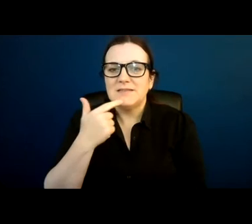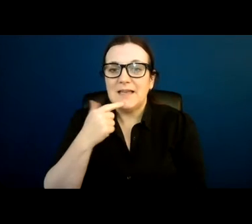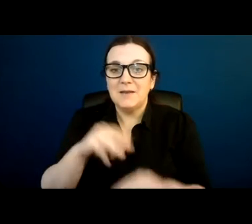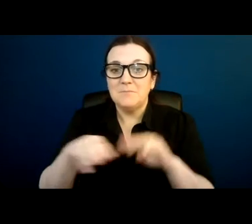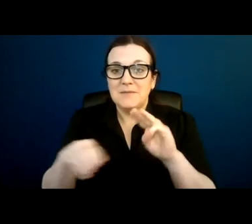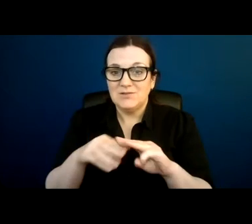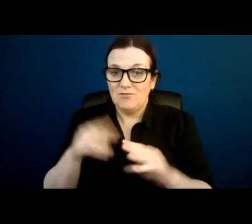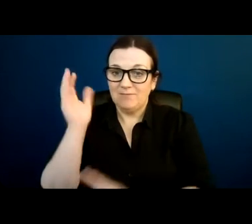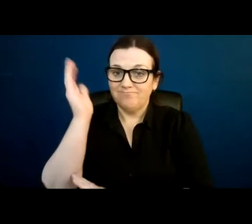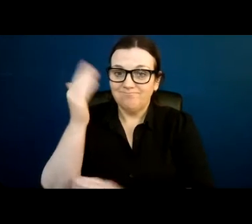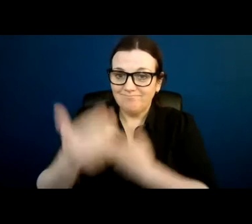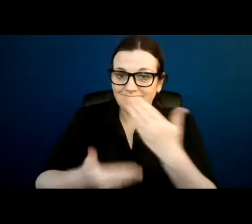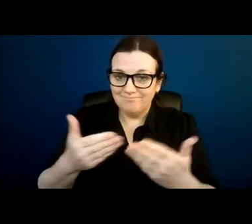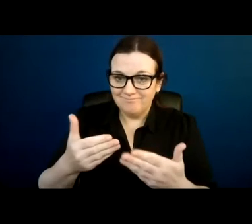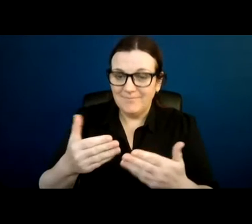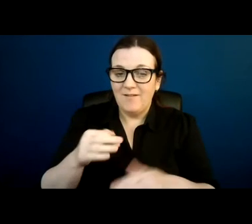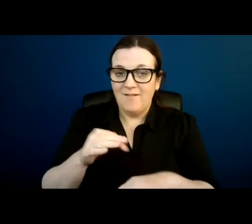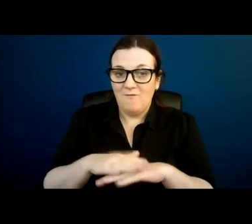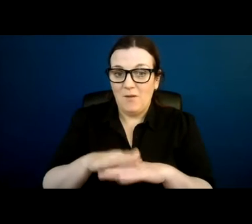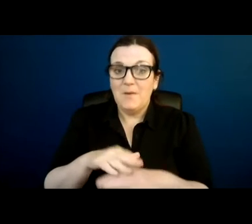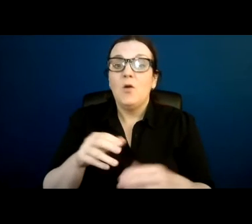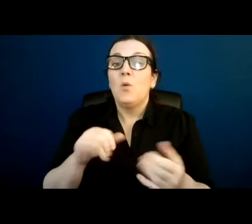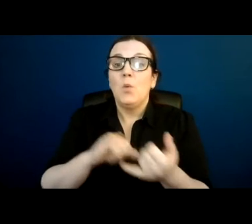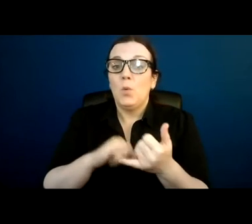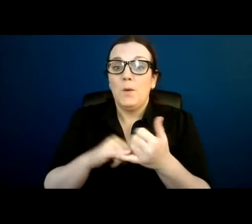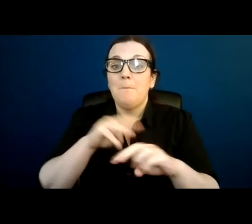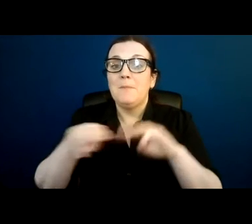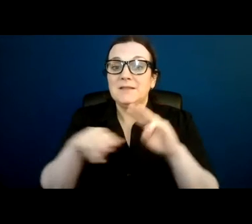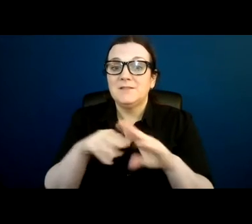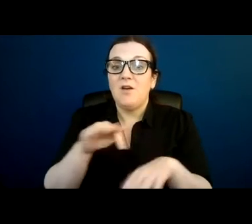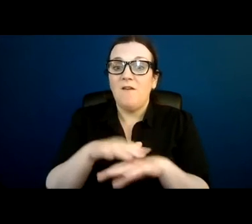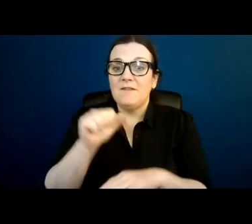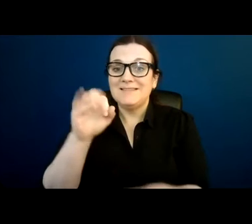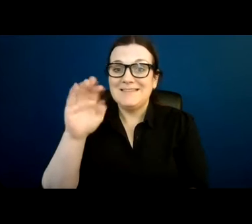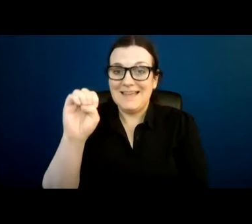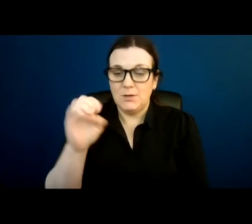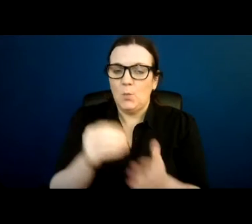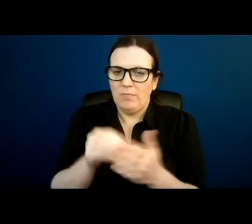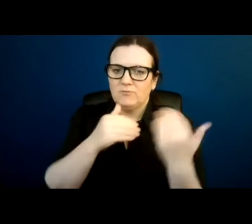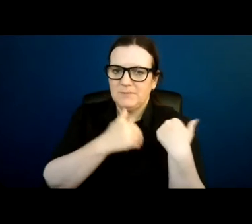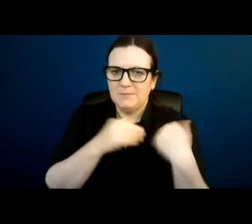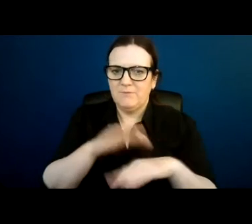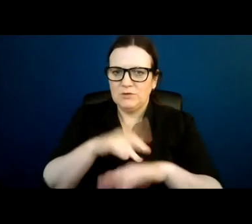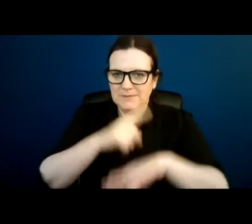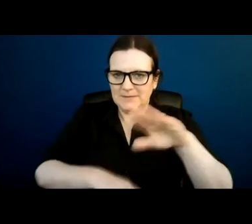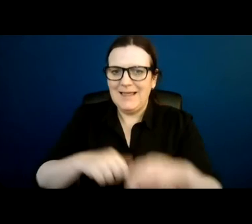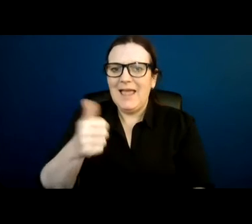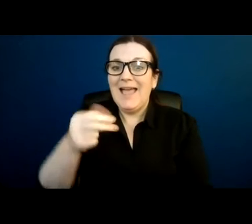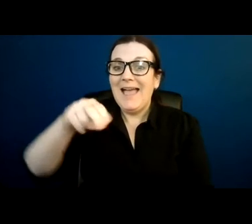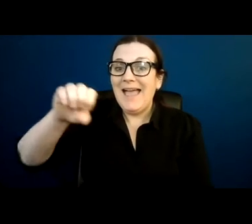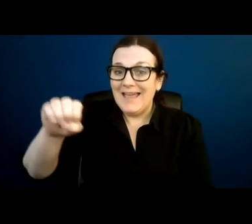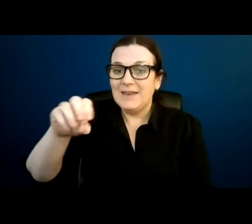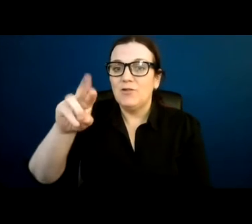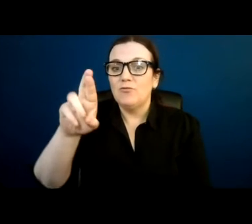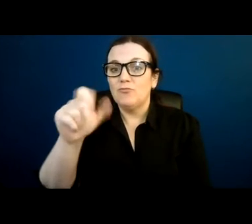address of the day. This time, Minister of State with Responsibility for Disability, Miss Anne Rabbit, has provided